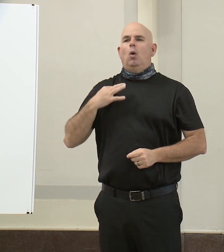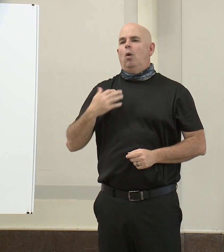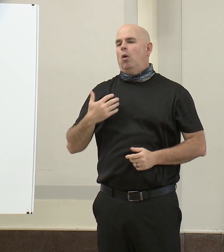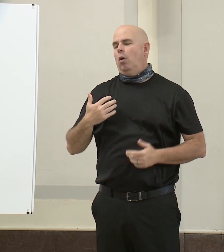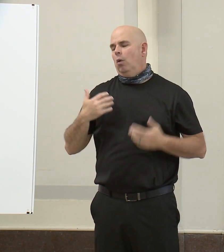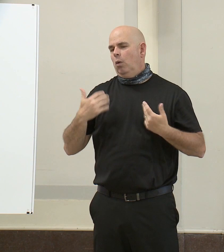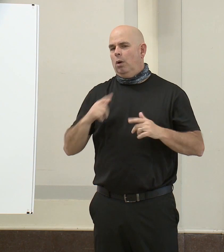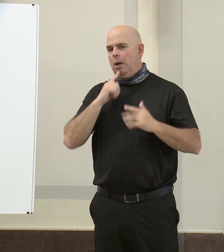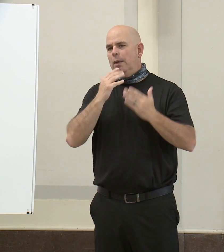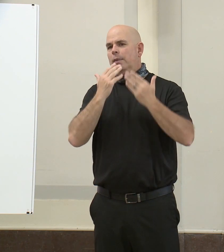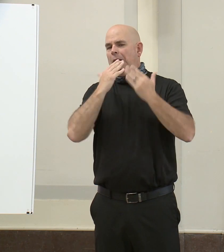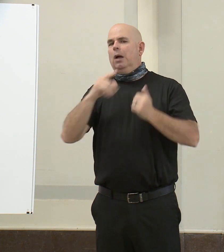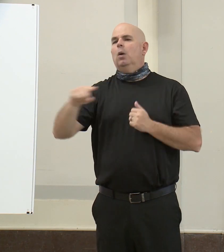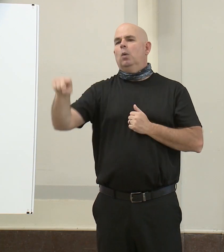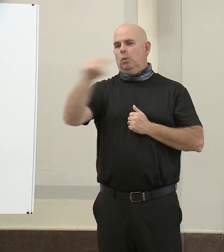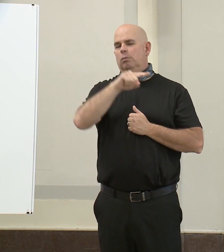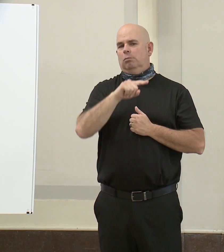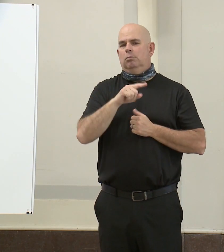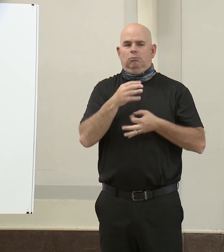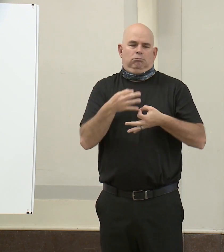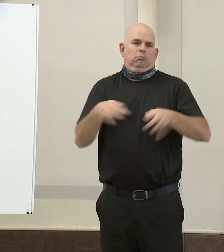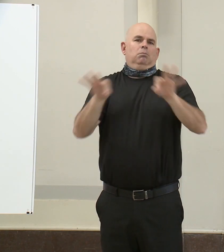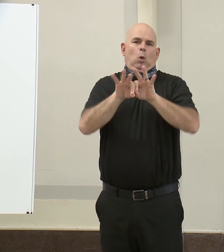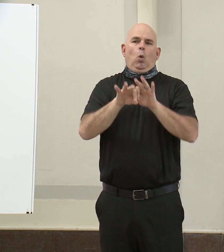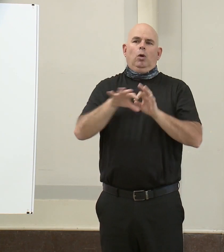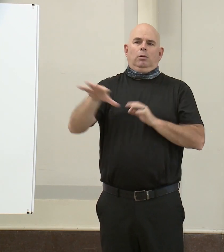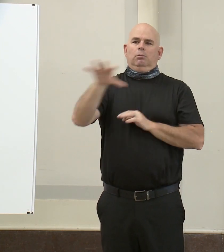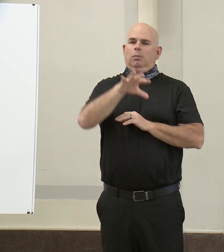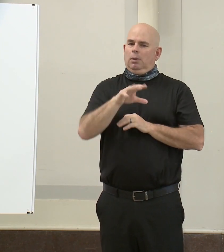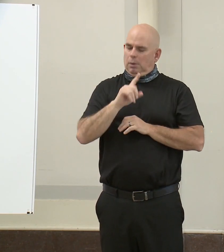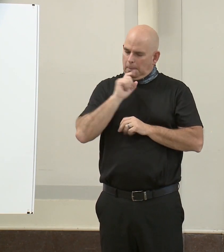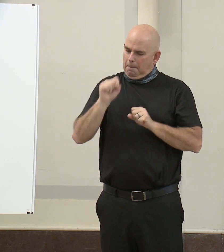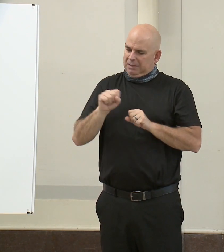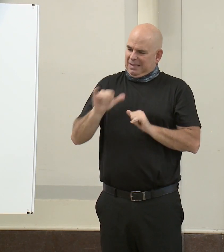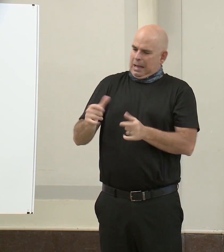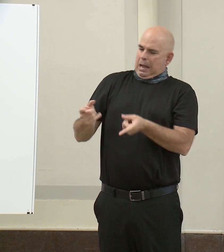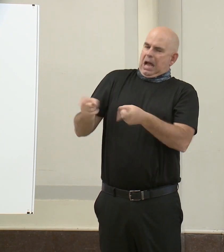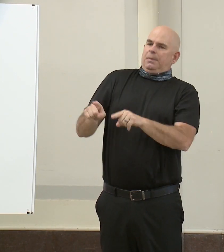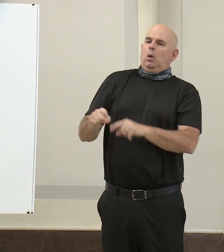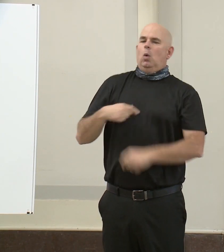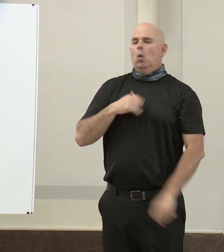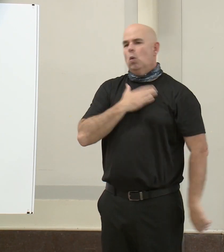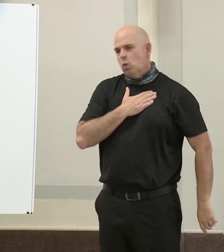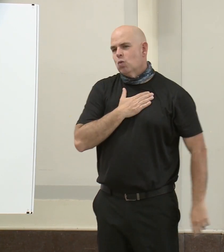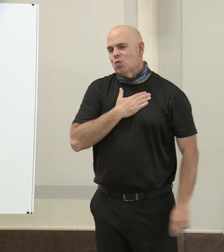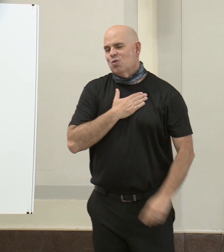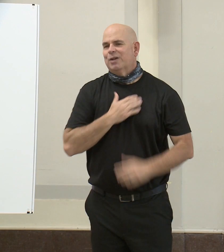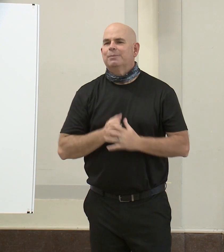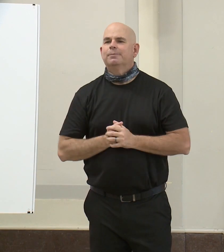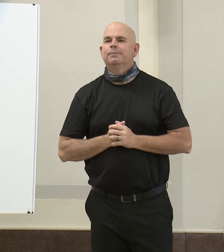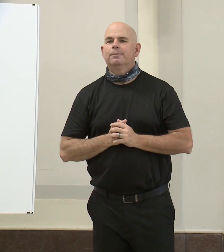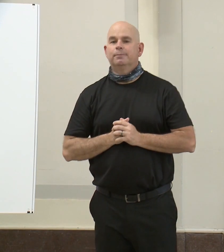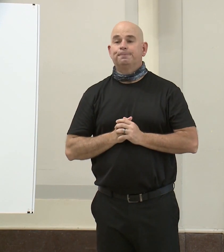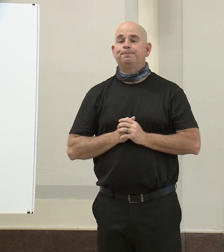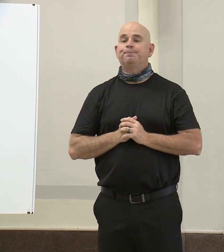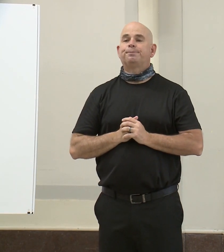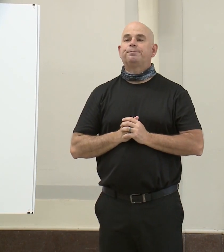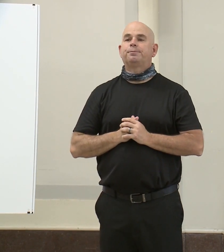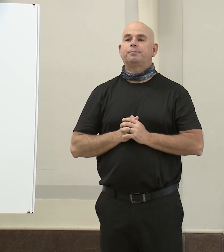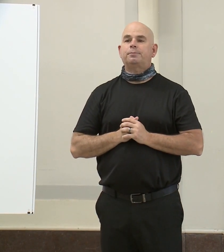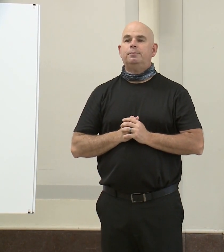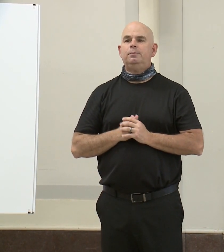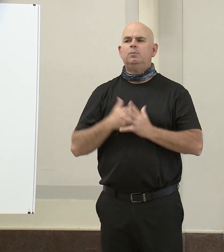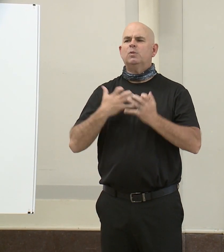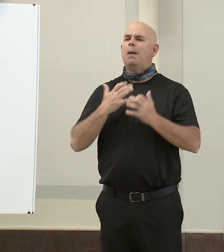you. You make it possible, and you make our efforts effective and strategic. I want to personally thank the real